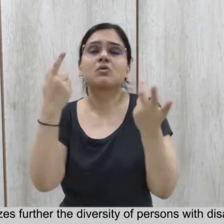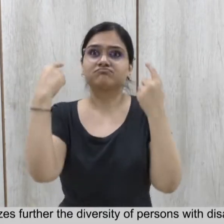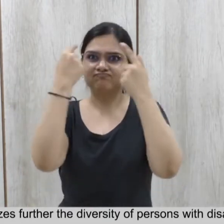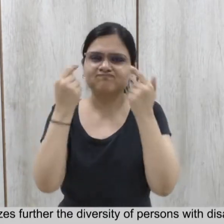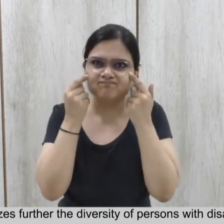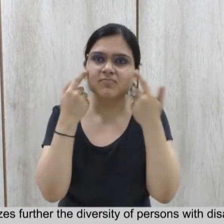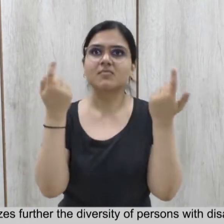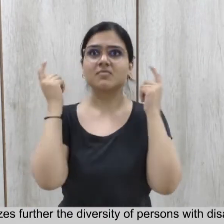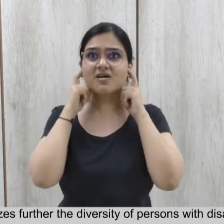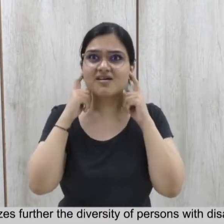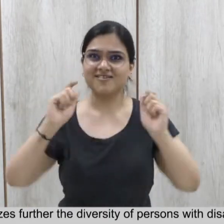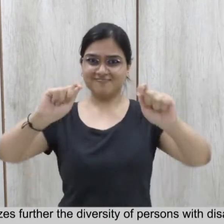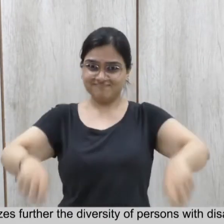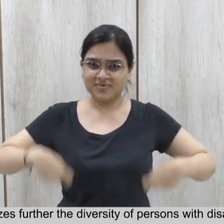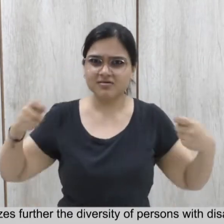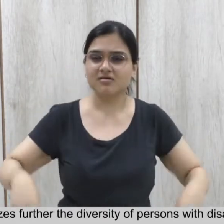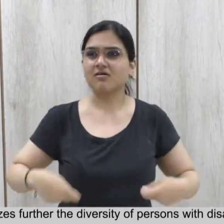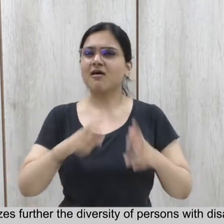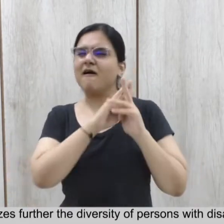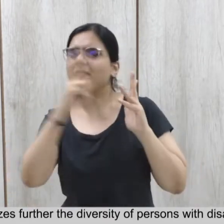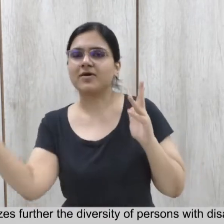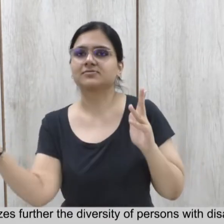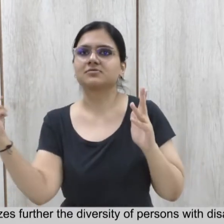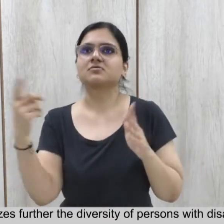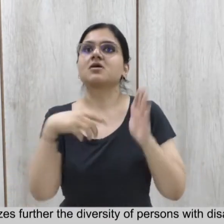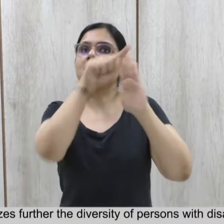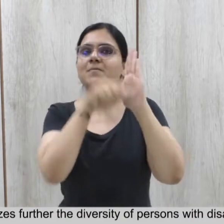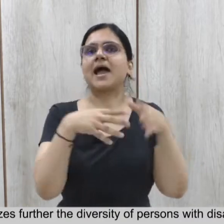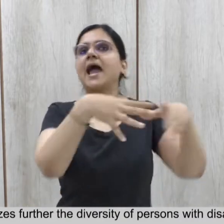of persons with disabilities